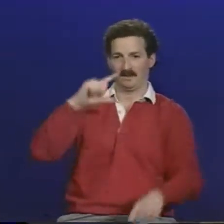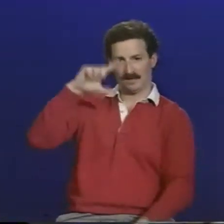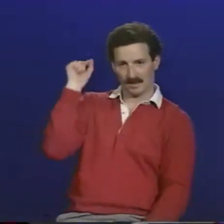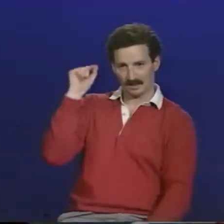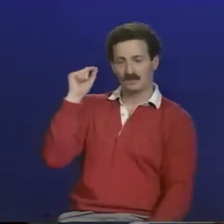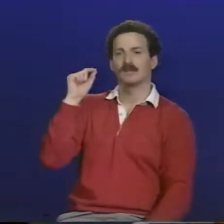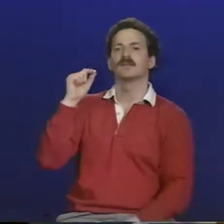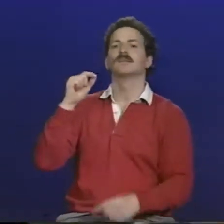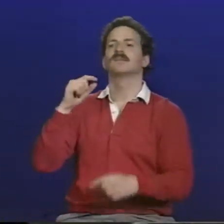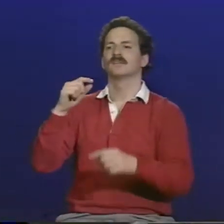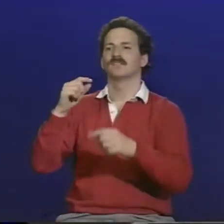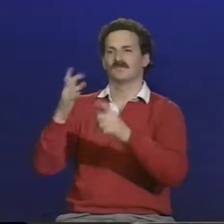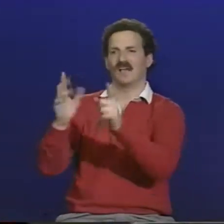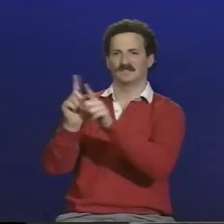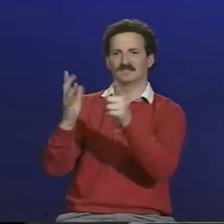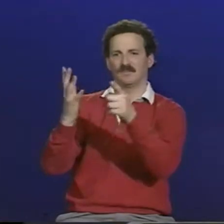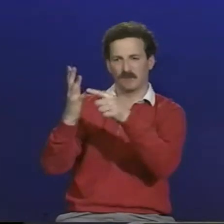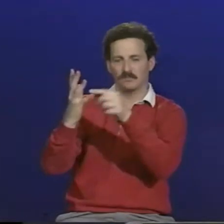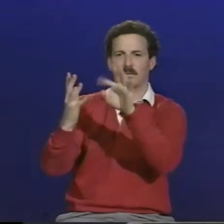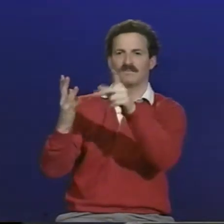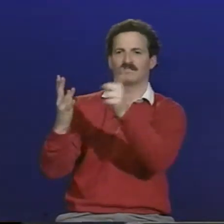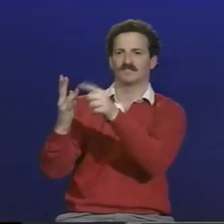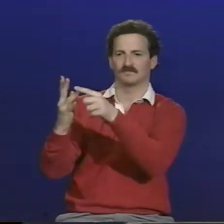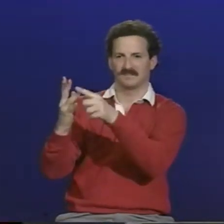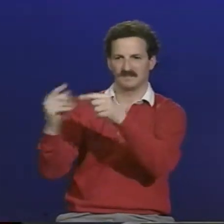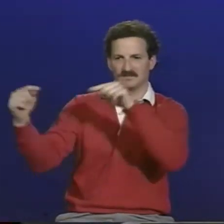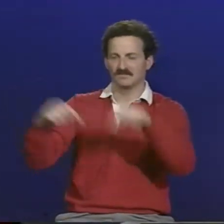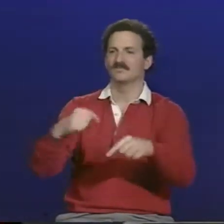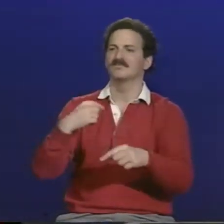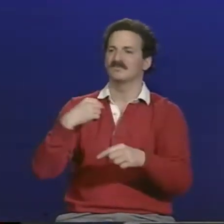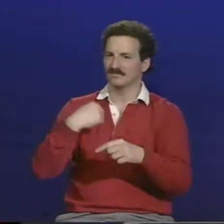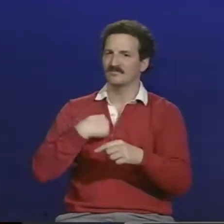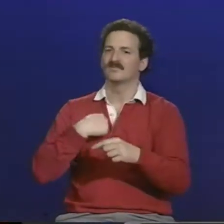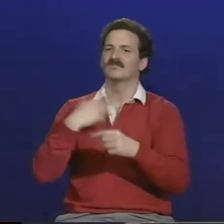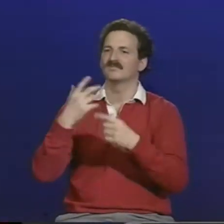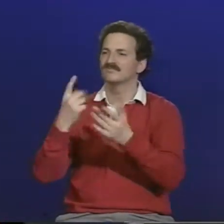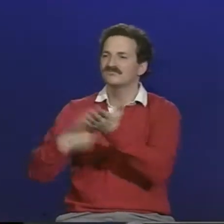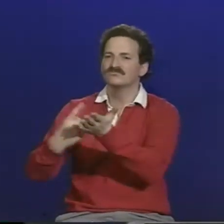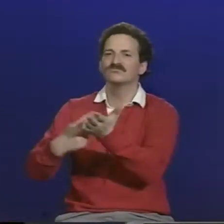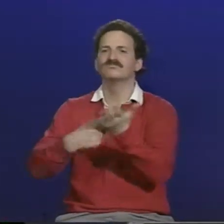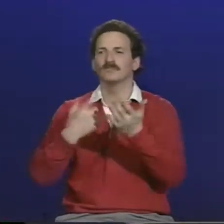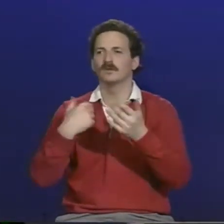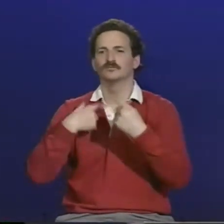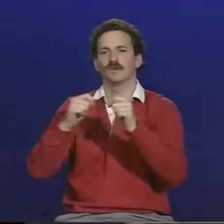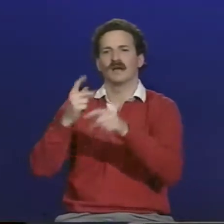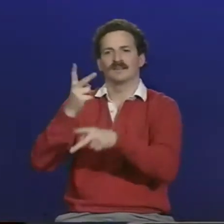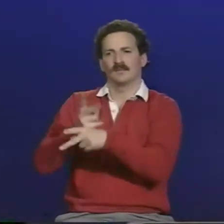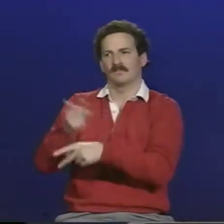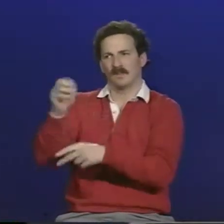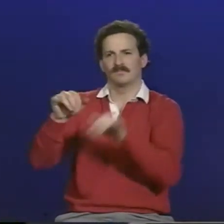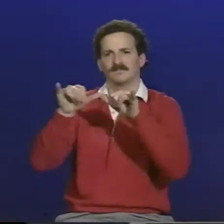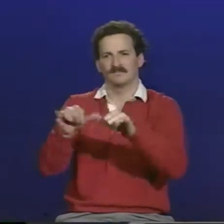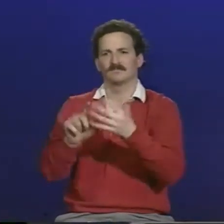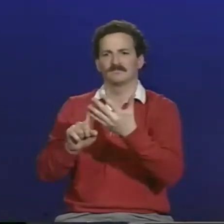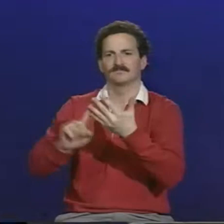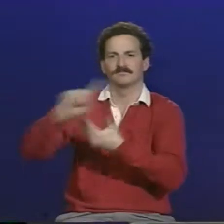chance to see these students, and many of them oftentimes come to Gallaudet University as preparatory students or freshmen. And I've had a chance to talk with them